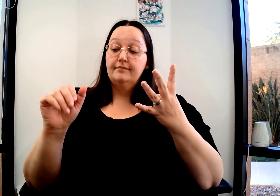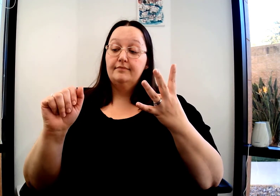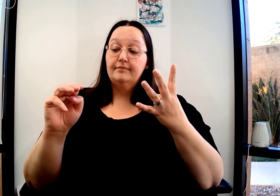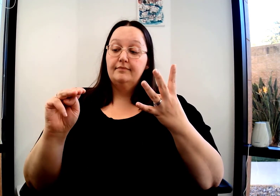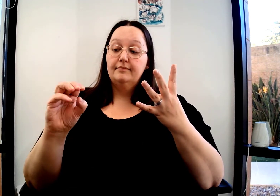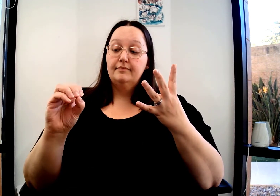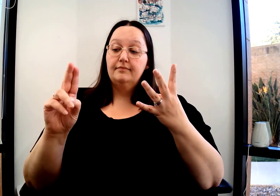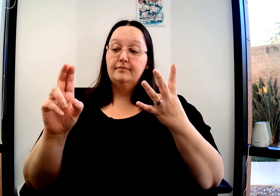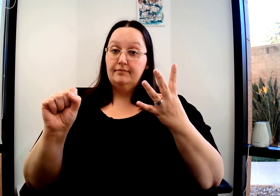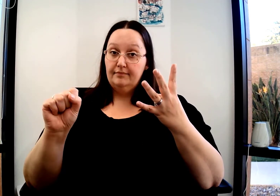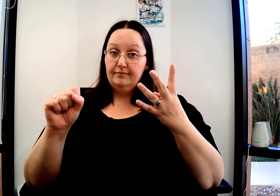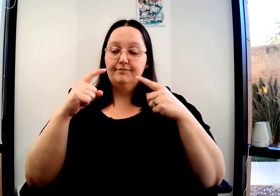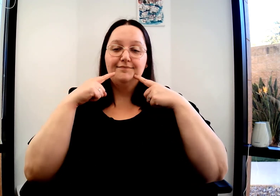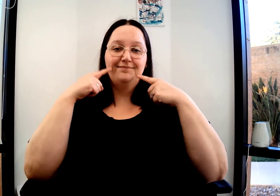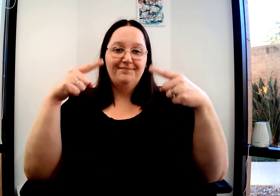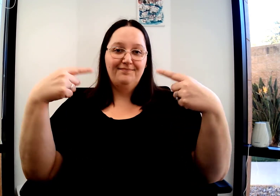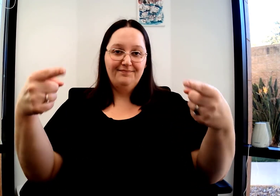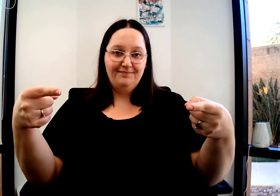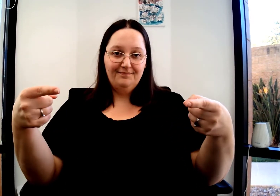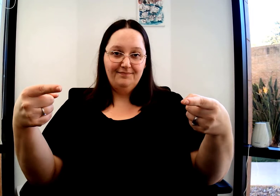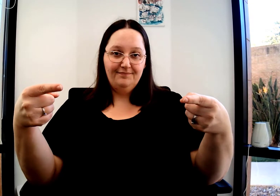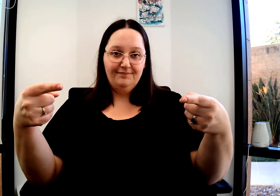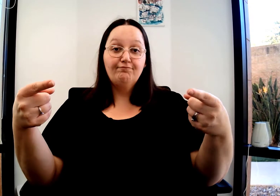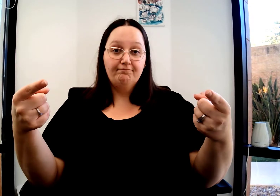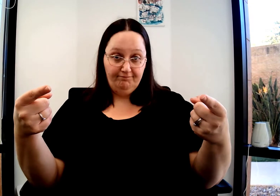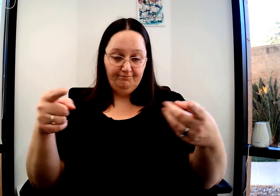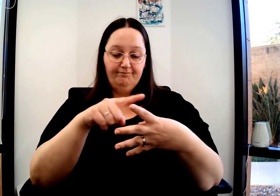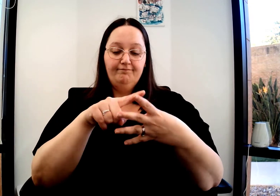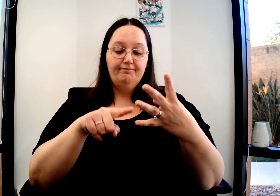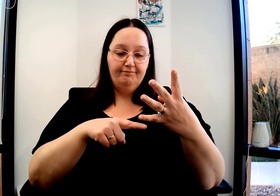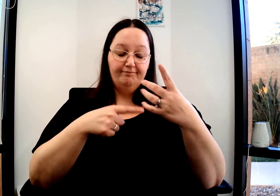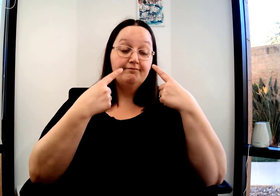If you do it twice down, that would be FAMOUS.